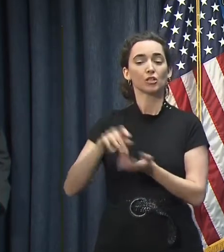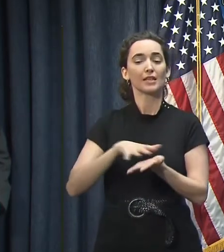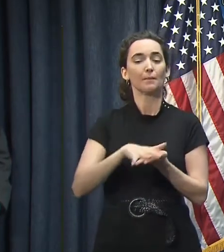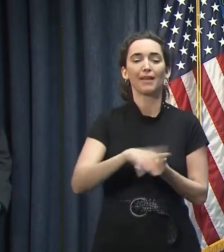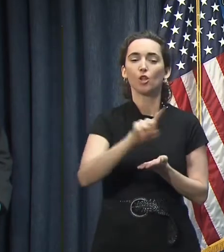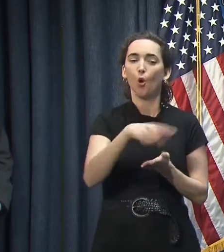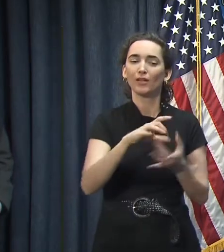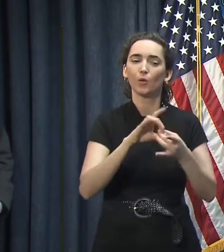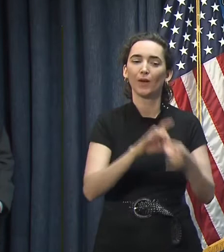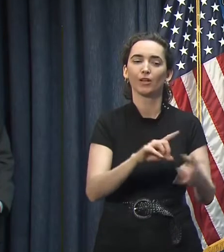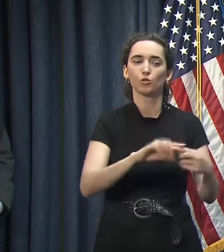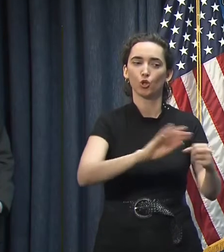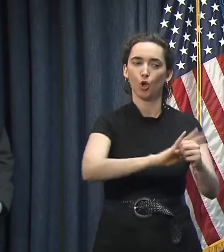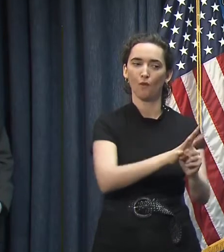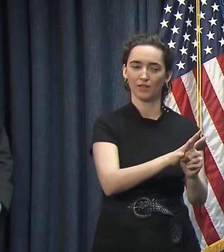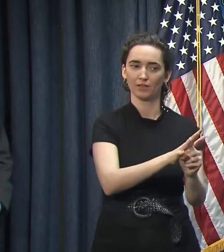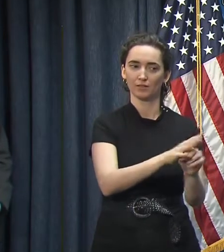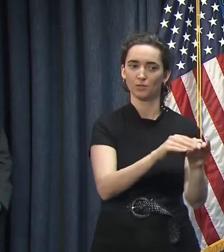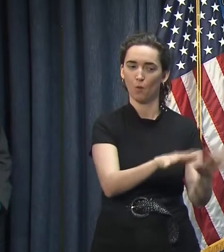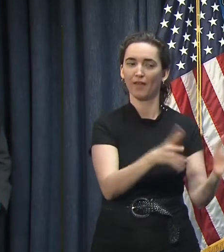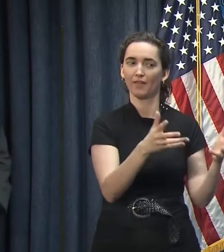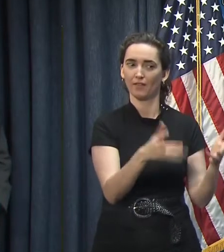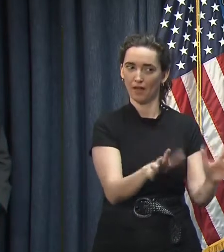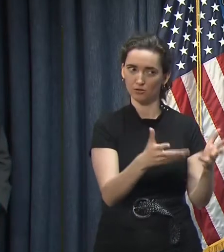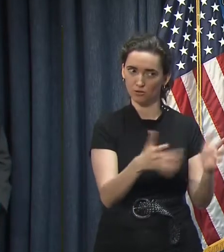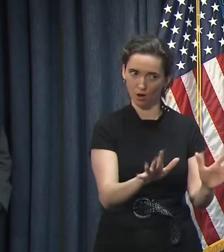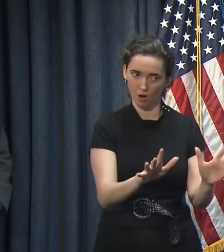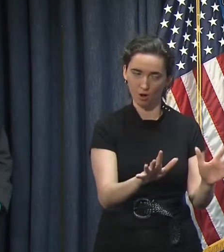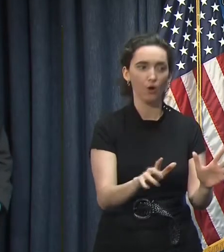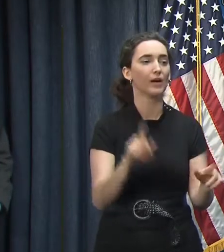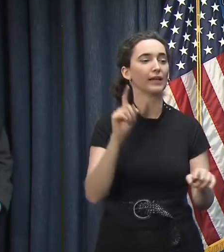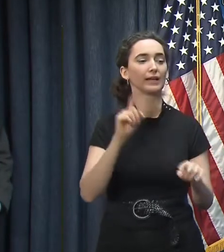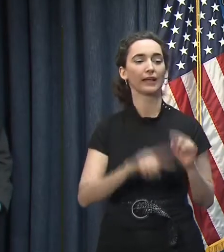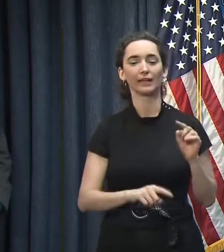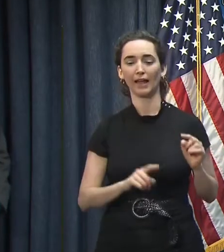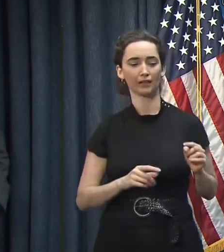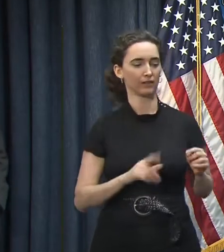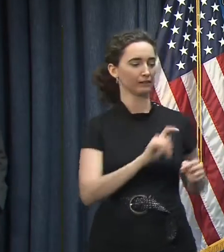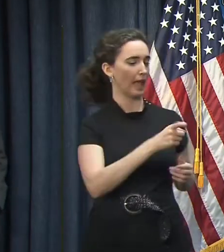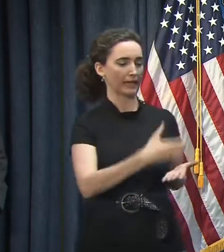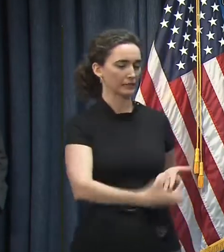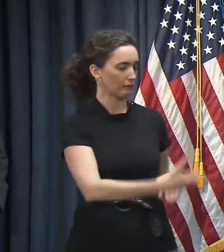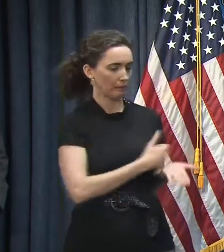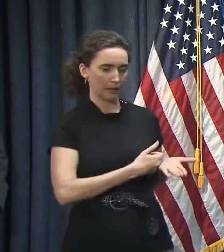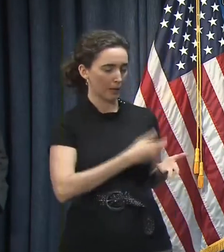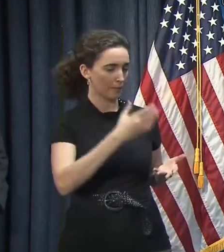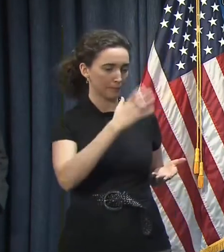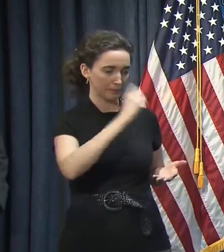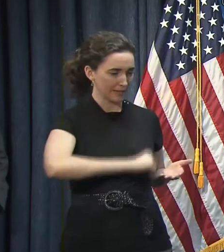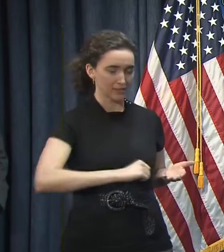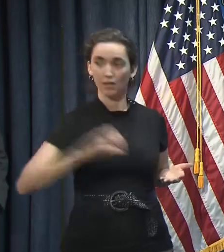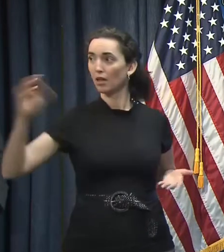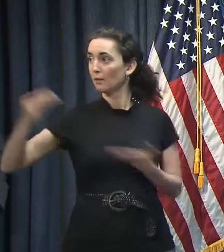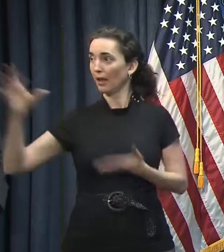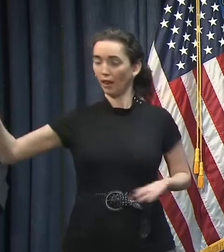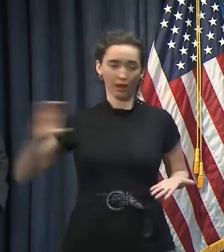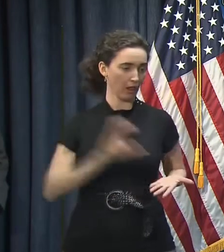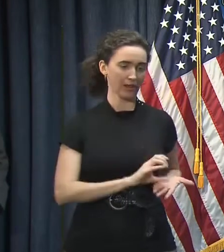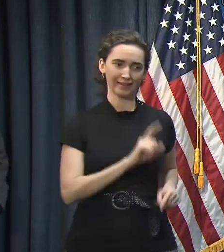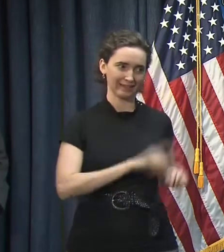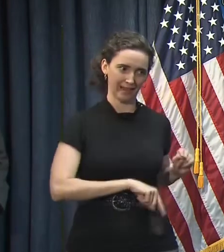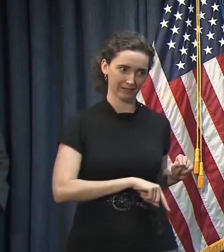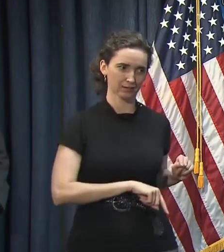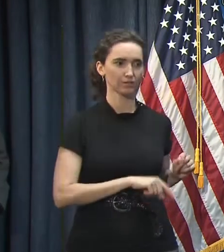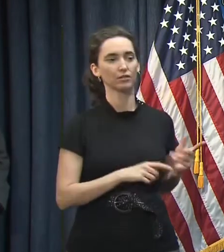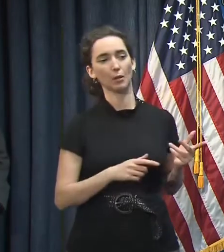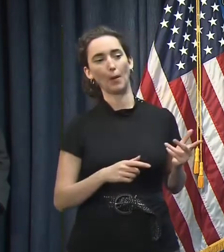It cannot be spent to make up lost revenue. It cannot be used for that purpose. But now we